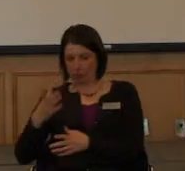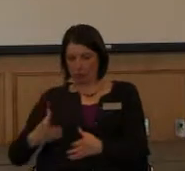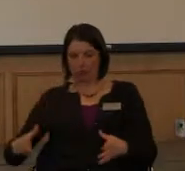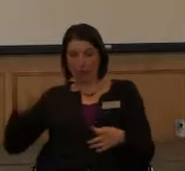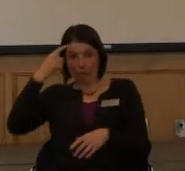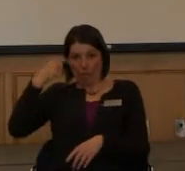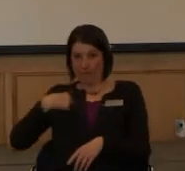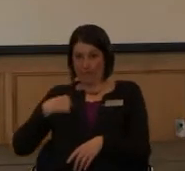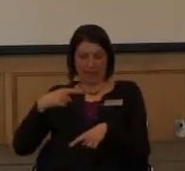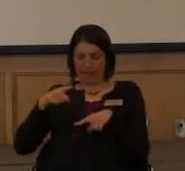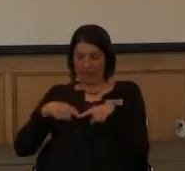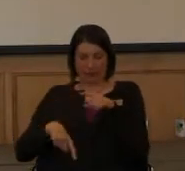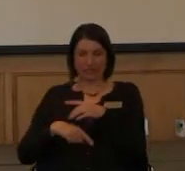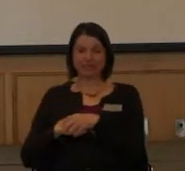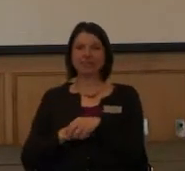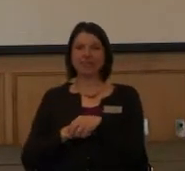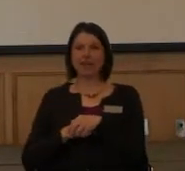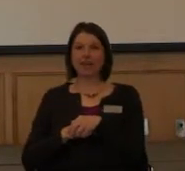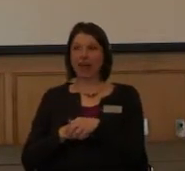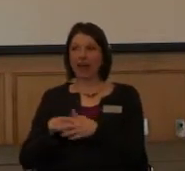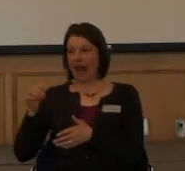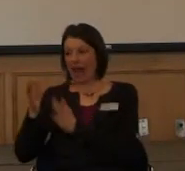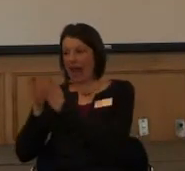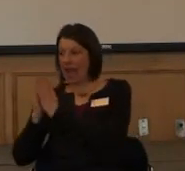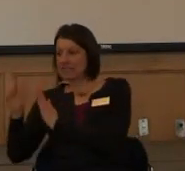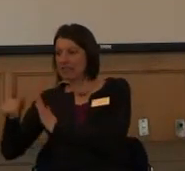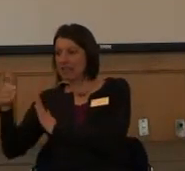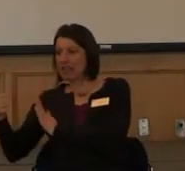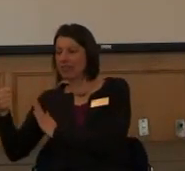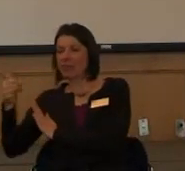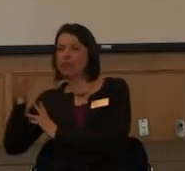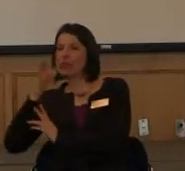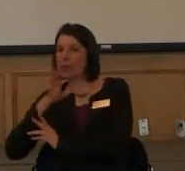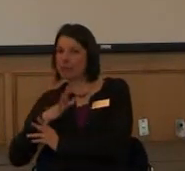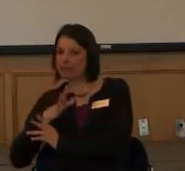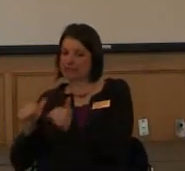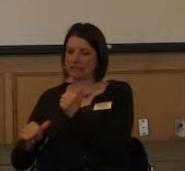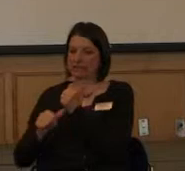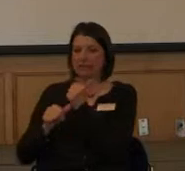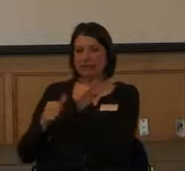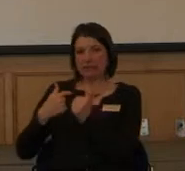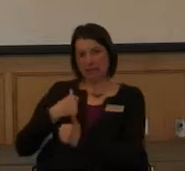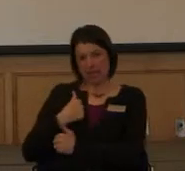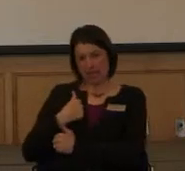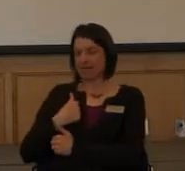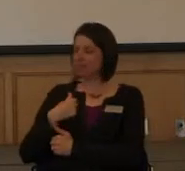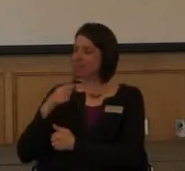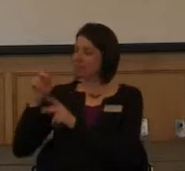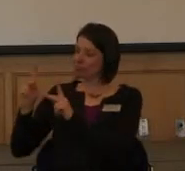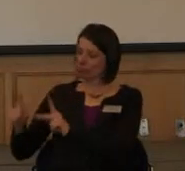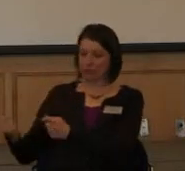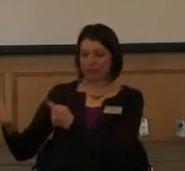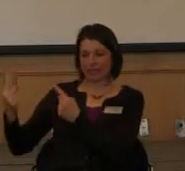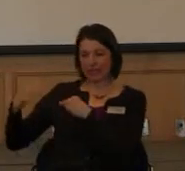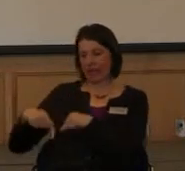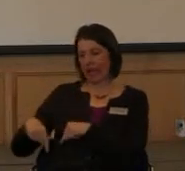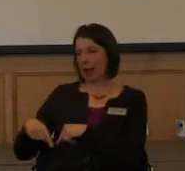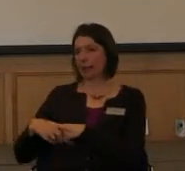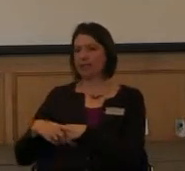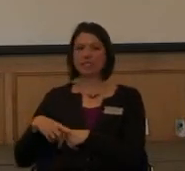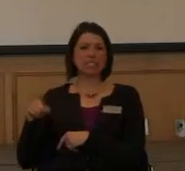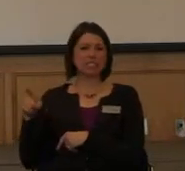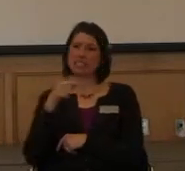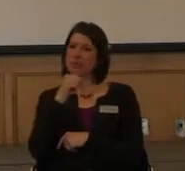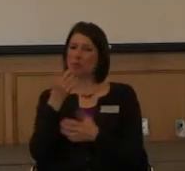if she would come and help me be an attendant. And that person came and she wouldn't